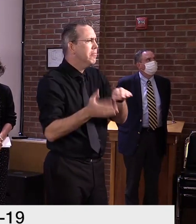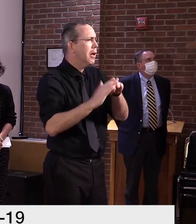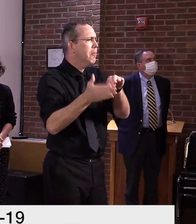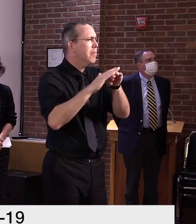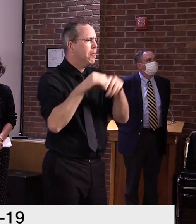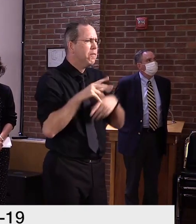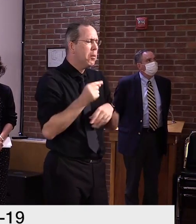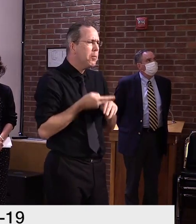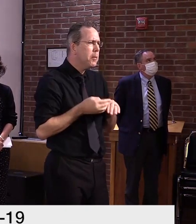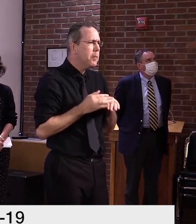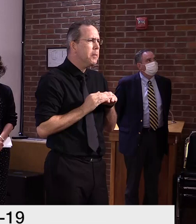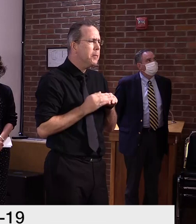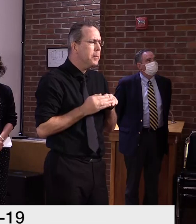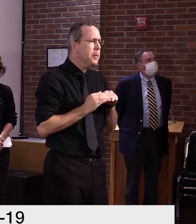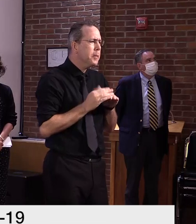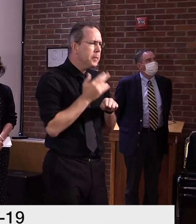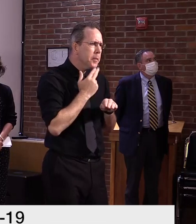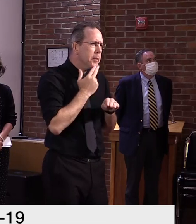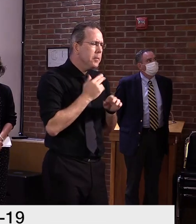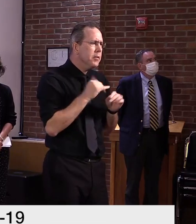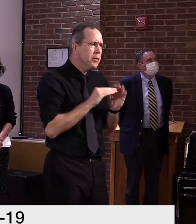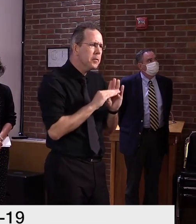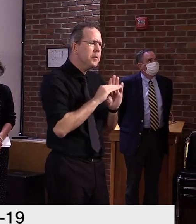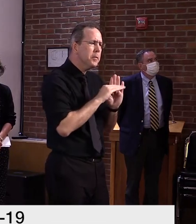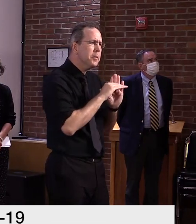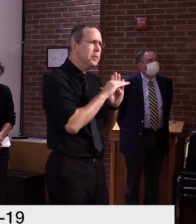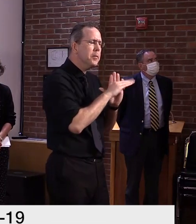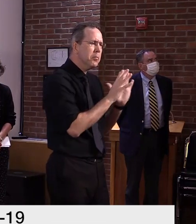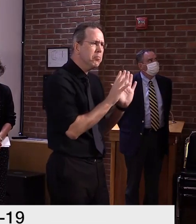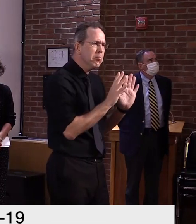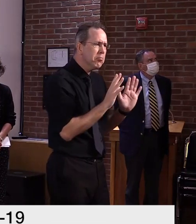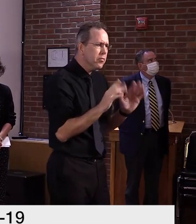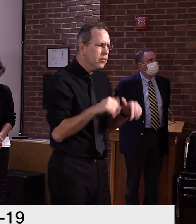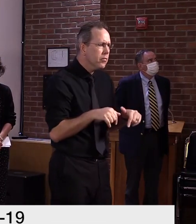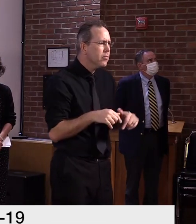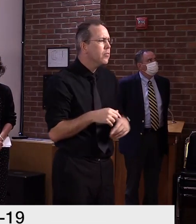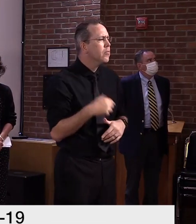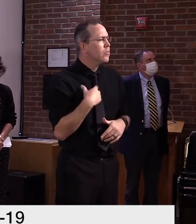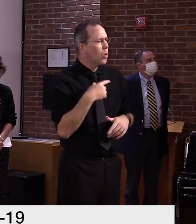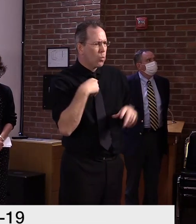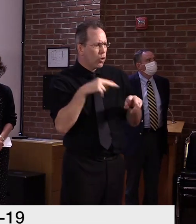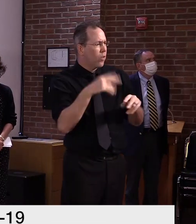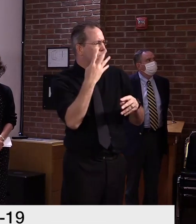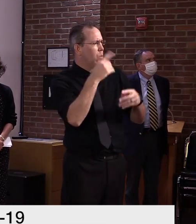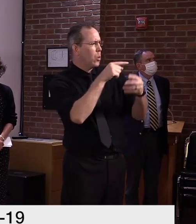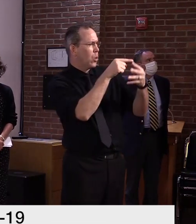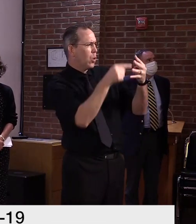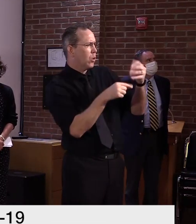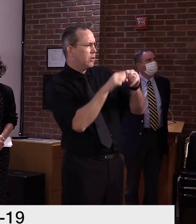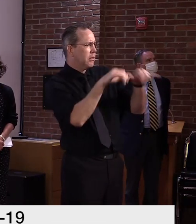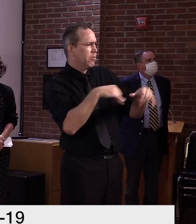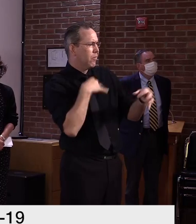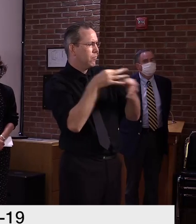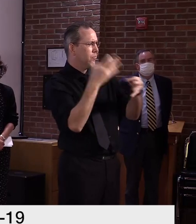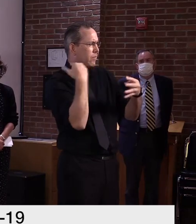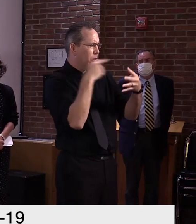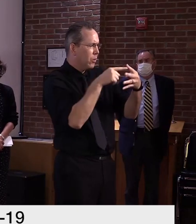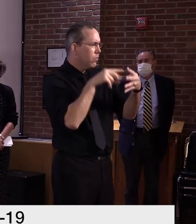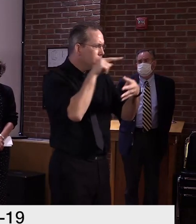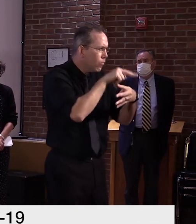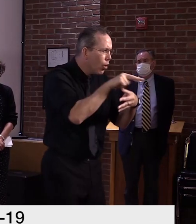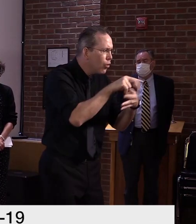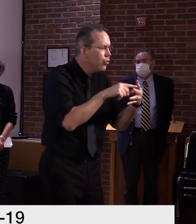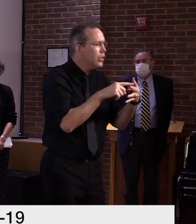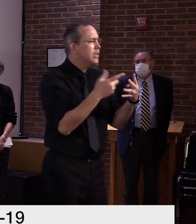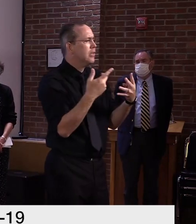continue to be steady as we look at our four restart metrics. The percentage of Vermonters visiting emergency rooms